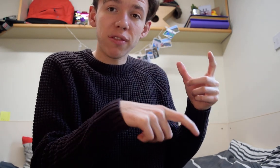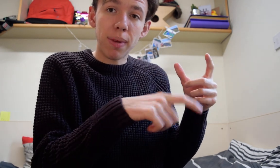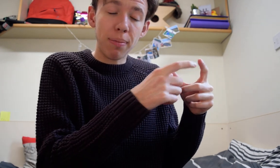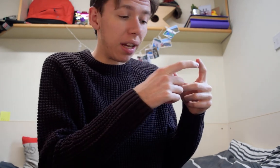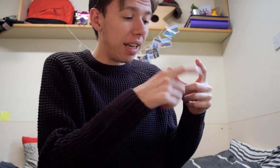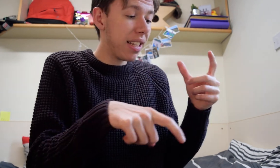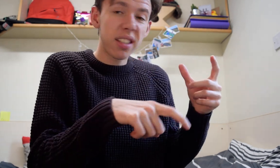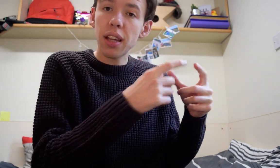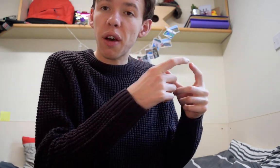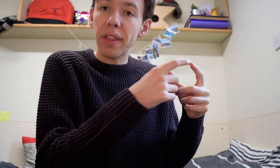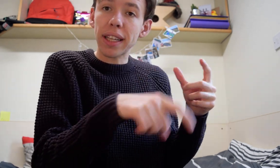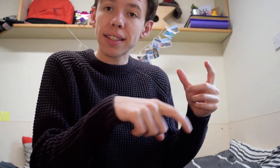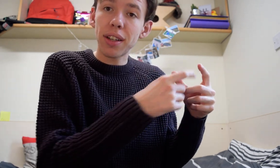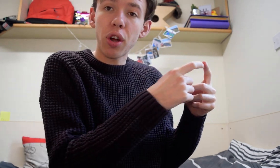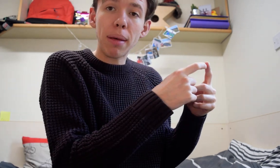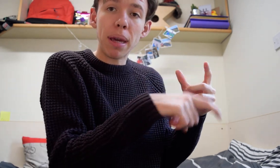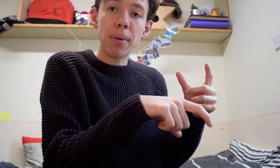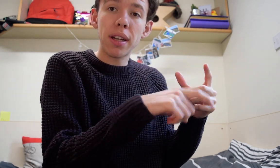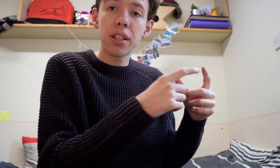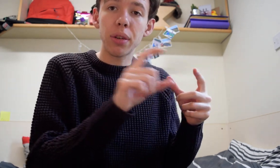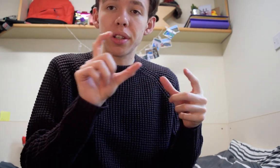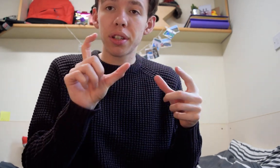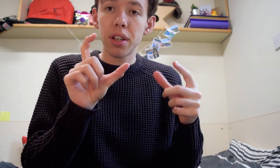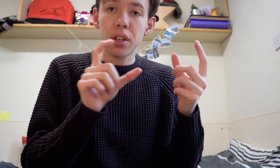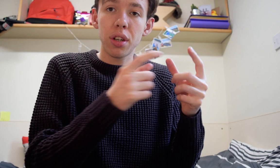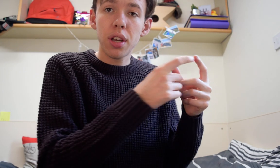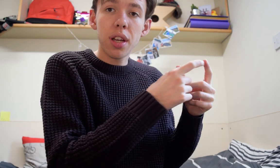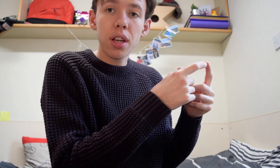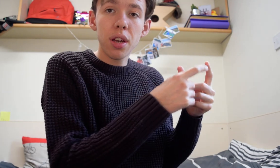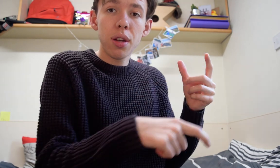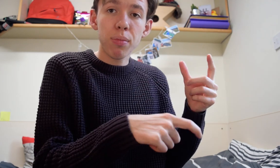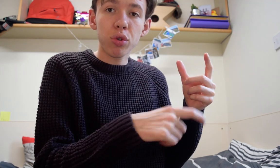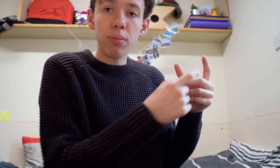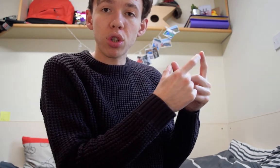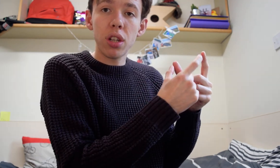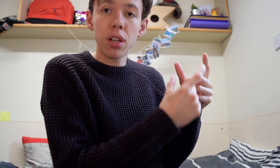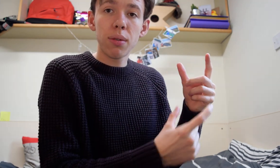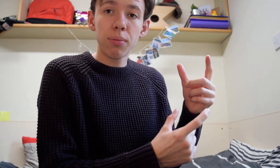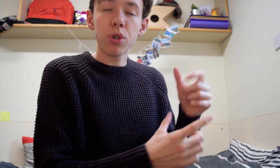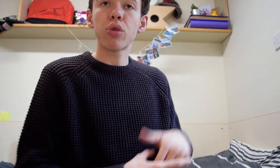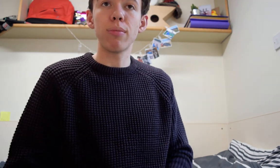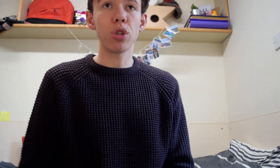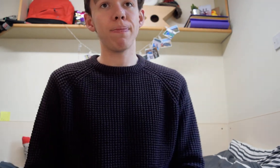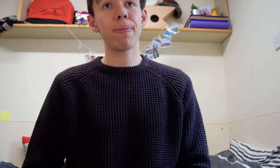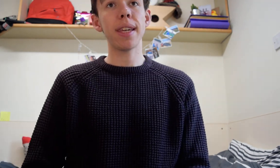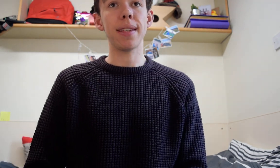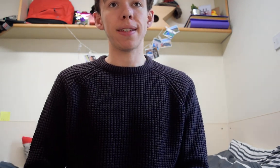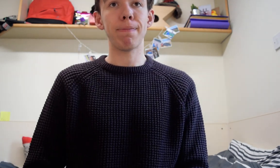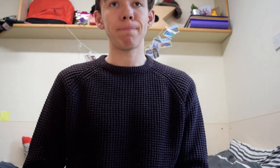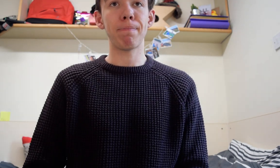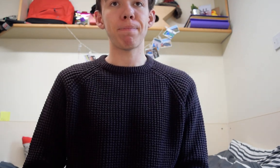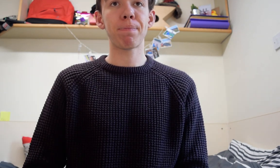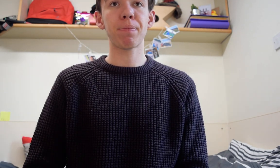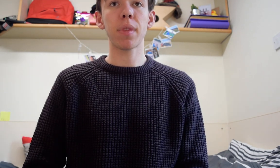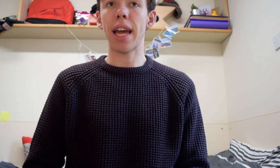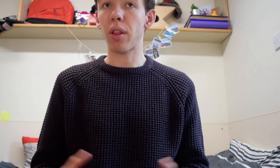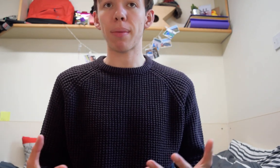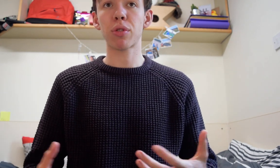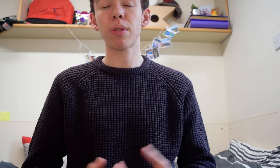of paper a list of things on that paper so it's prescription prescription easy and on that prescription